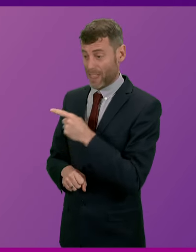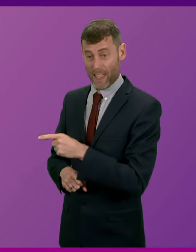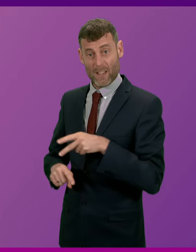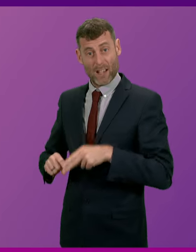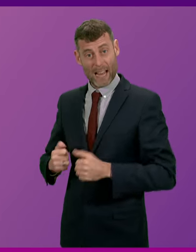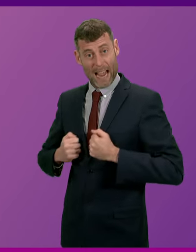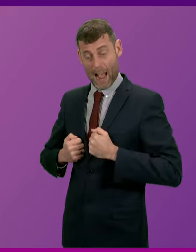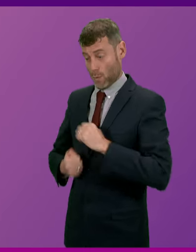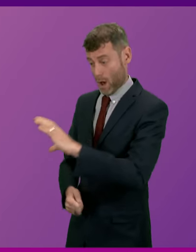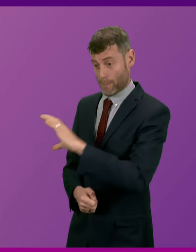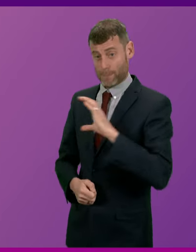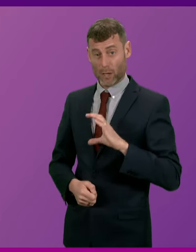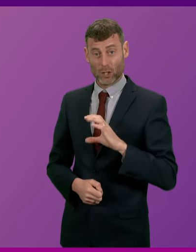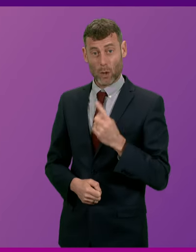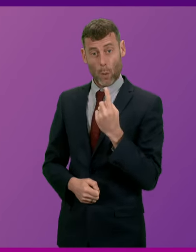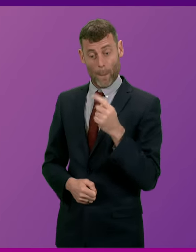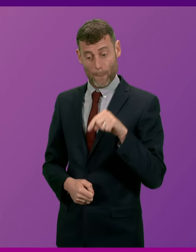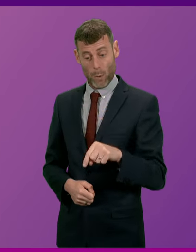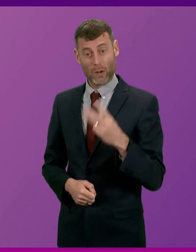2728.